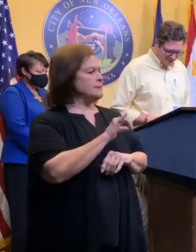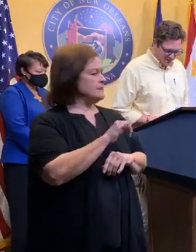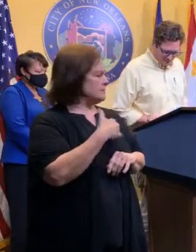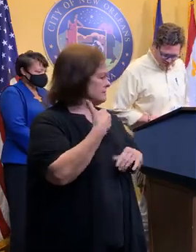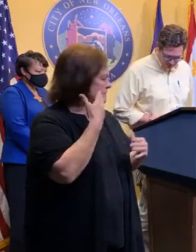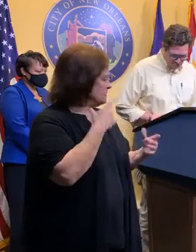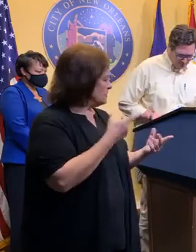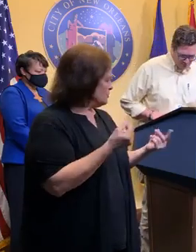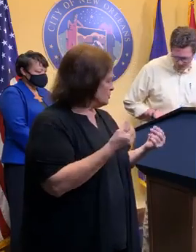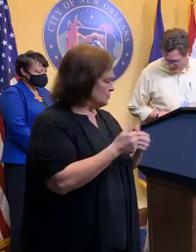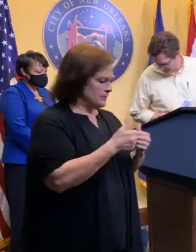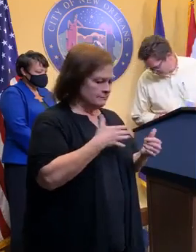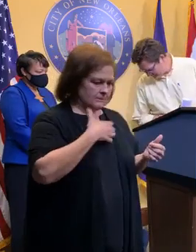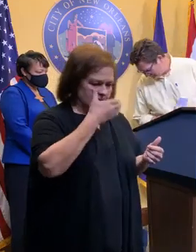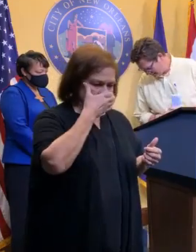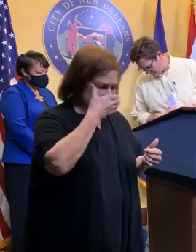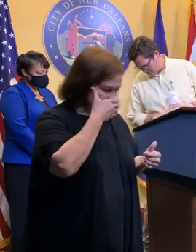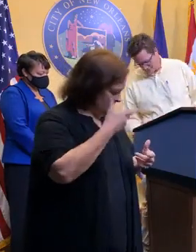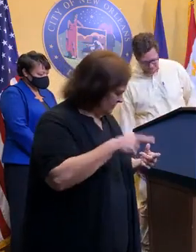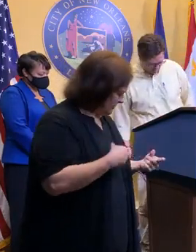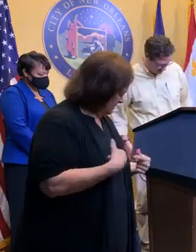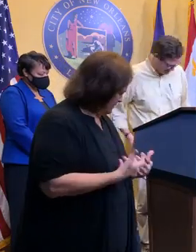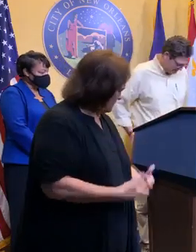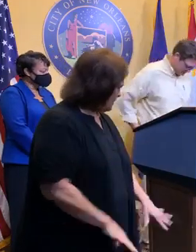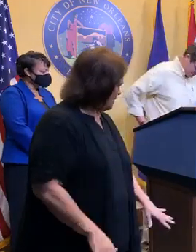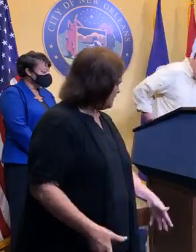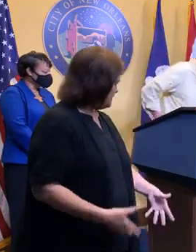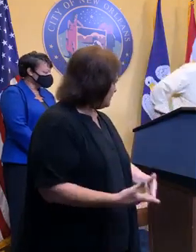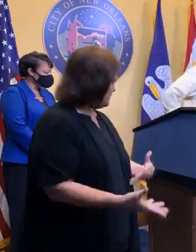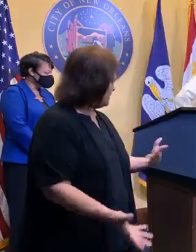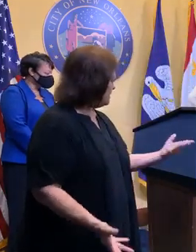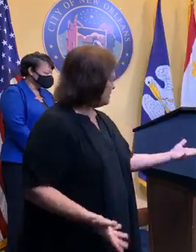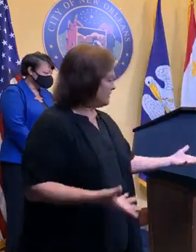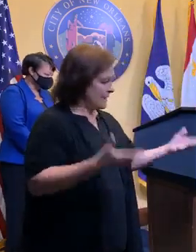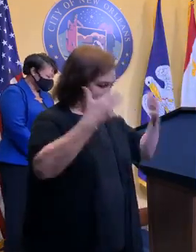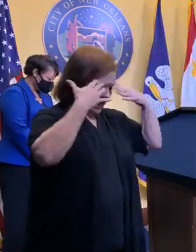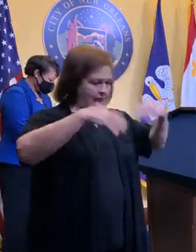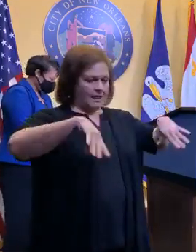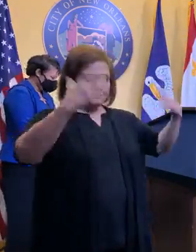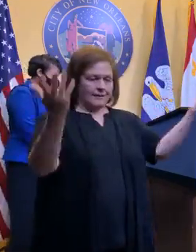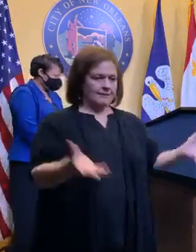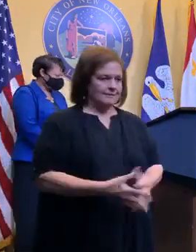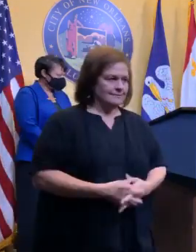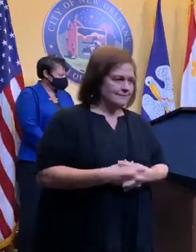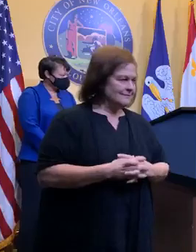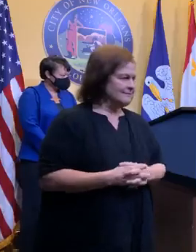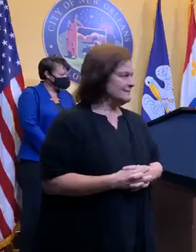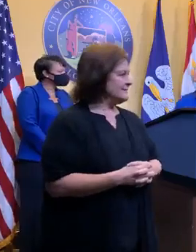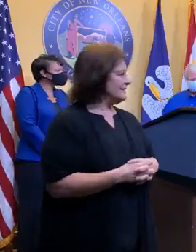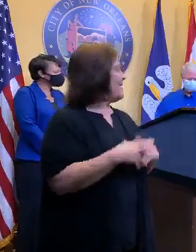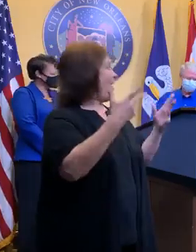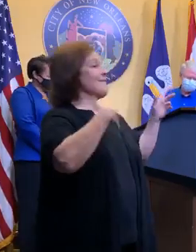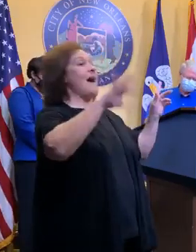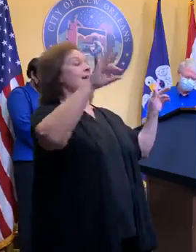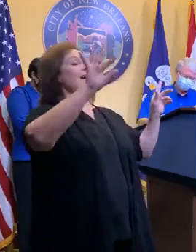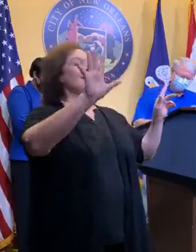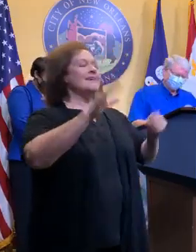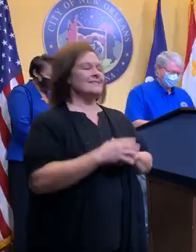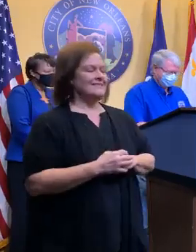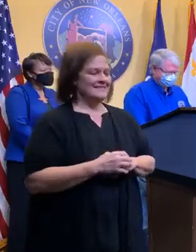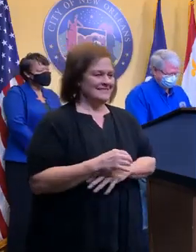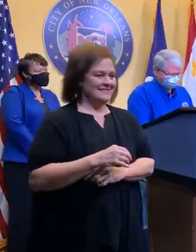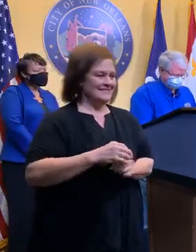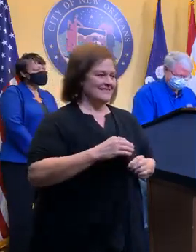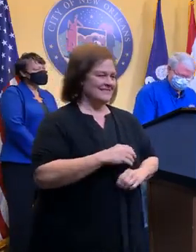did with my face when I asked before. I'm sorry. I don't touch it. Got it. All right. We'll do better.